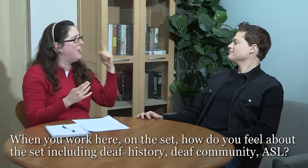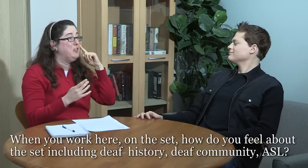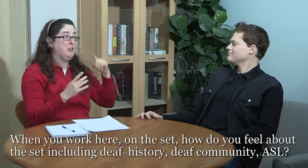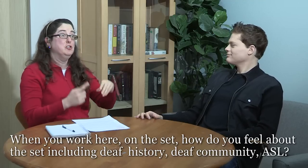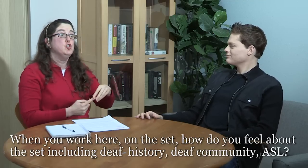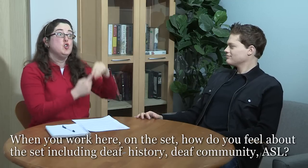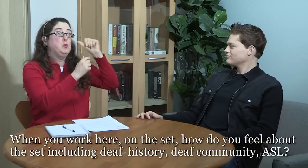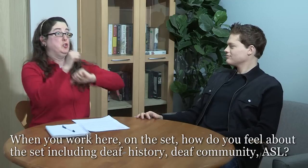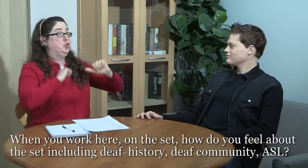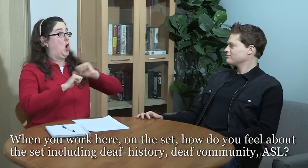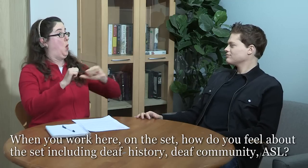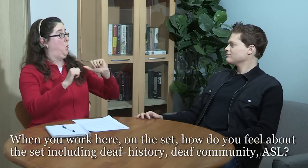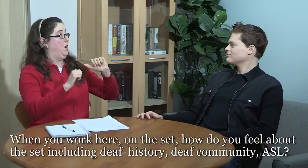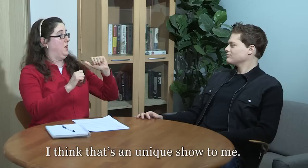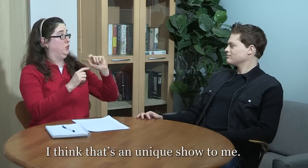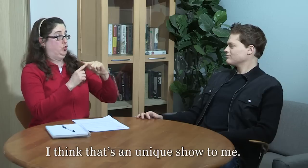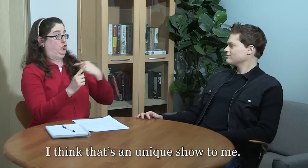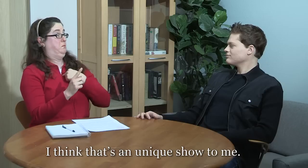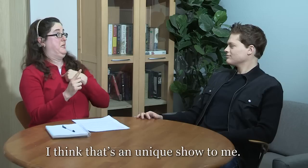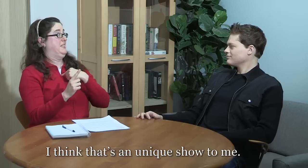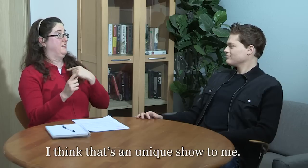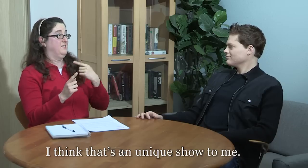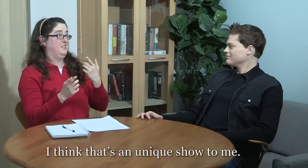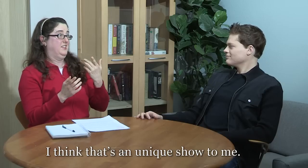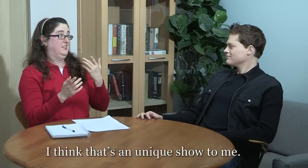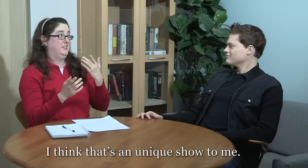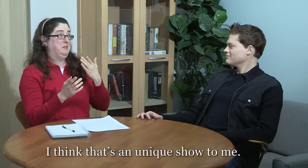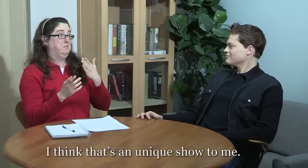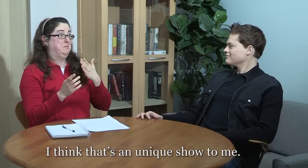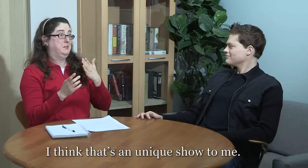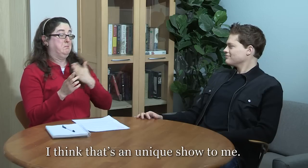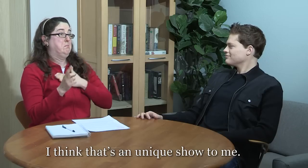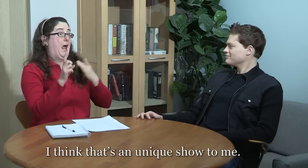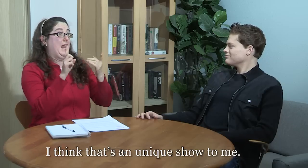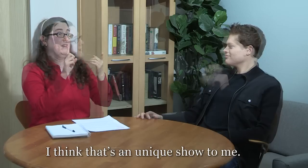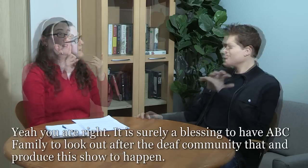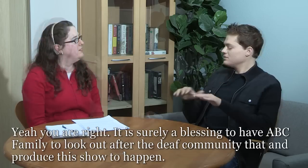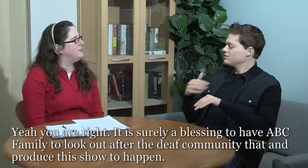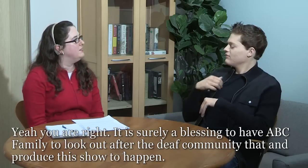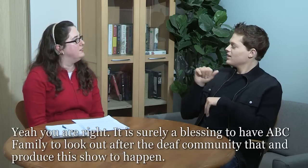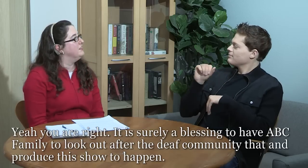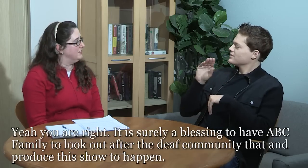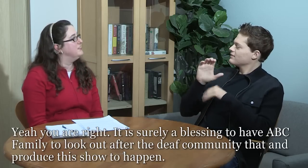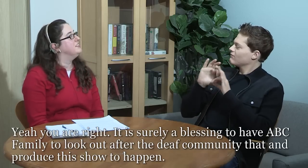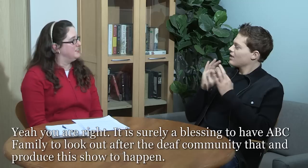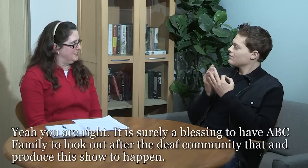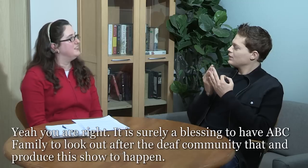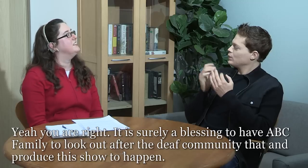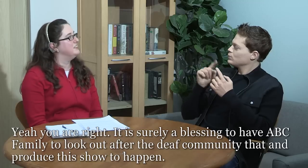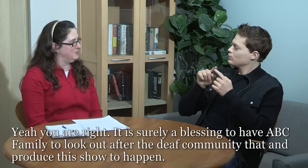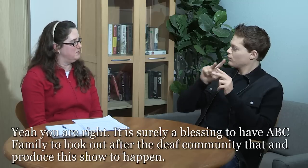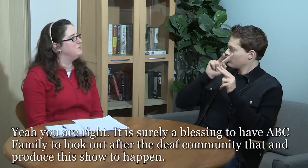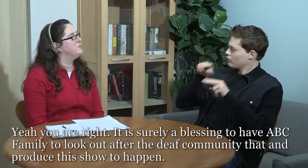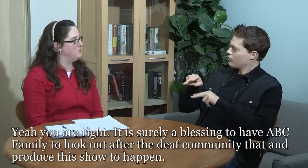cultural context that they have. That's a very unique show. You know, it is a blessing to have ABC family